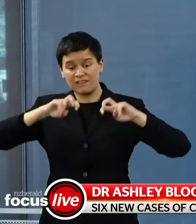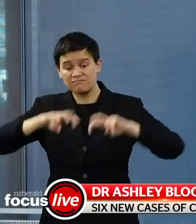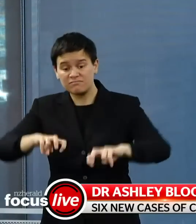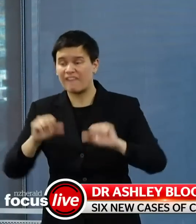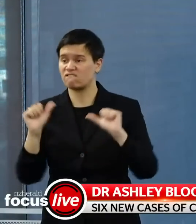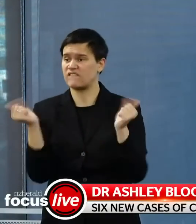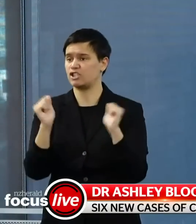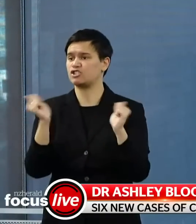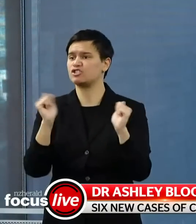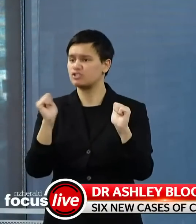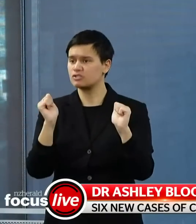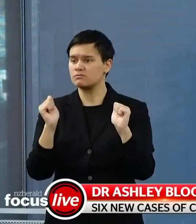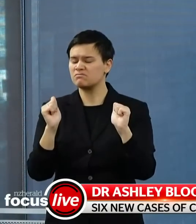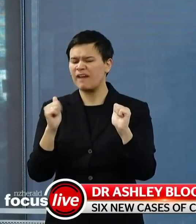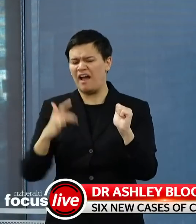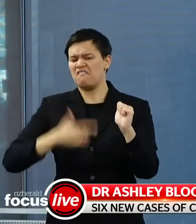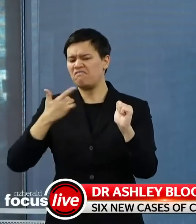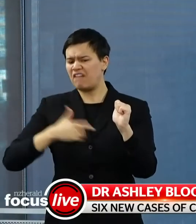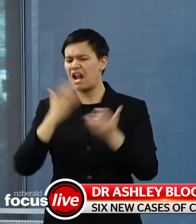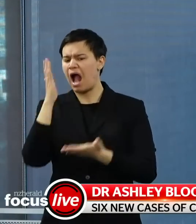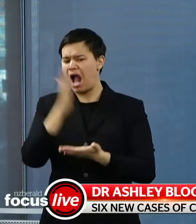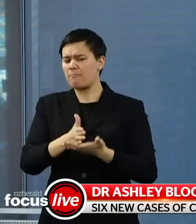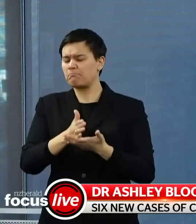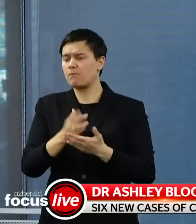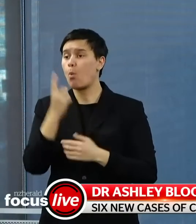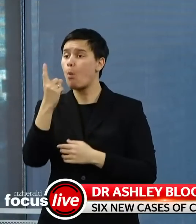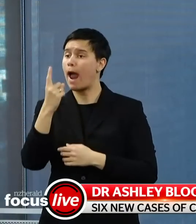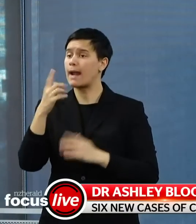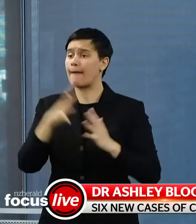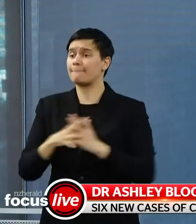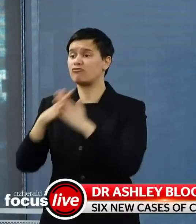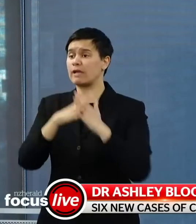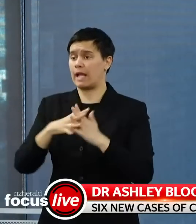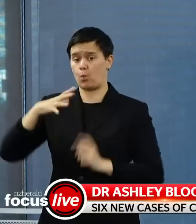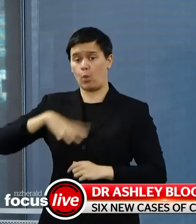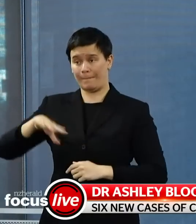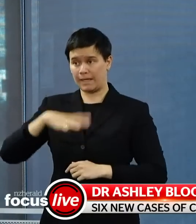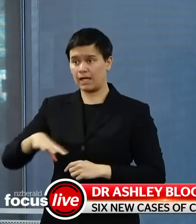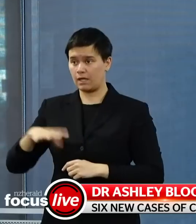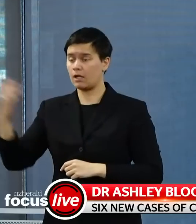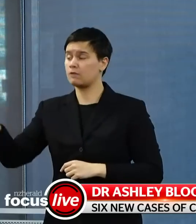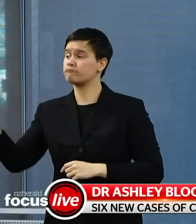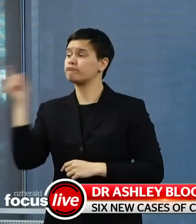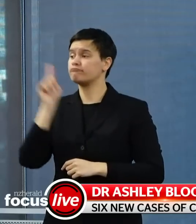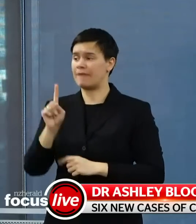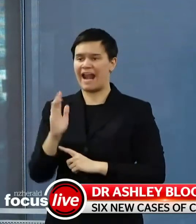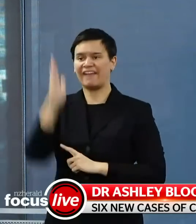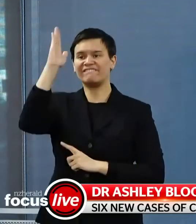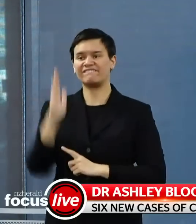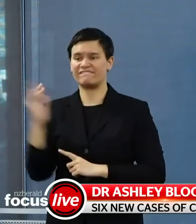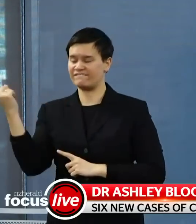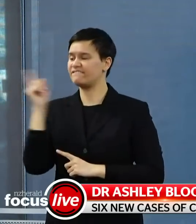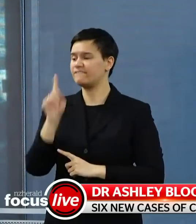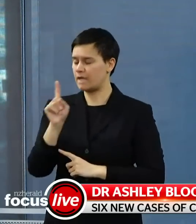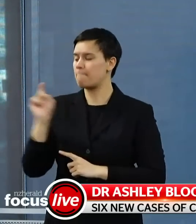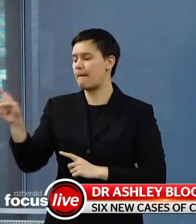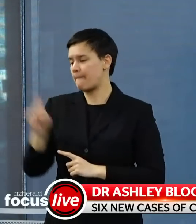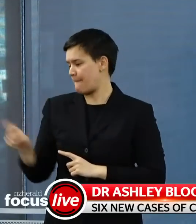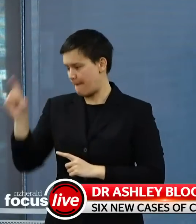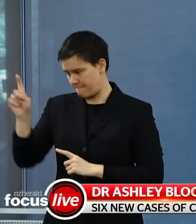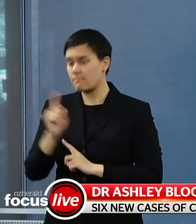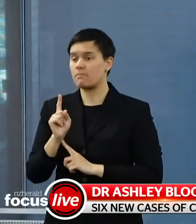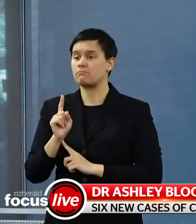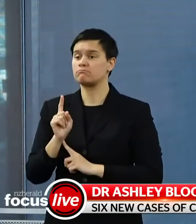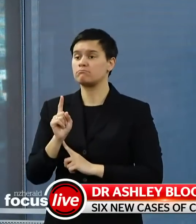and that surface transmission in an elevator that the worker used after a returnee from the USA who tested